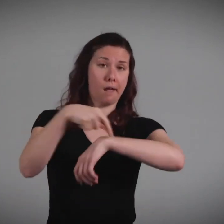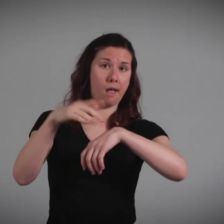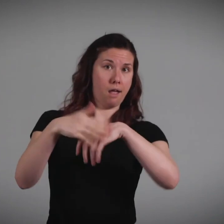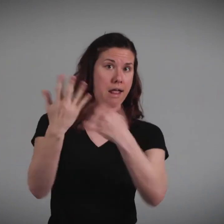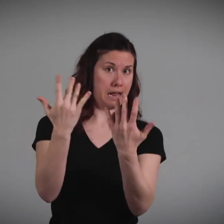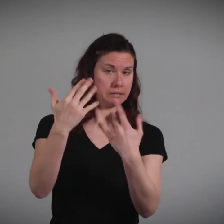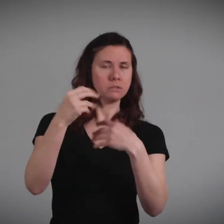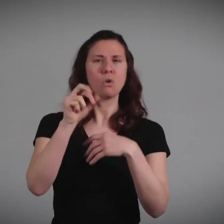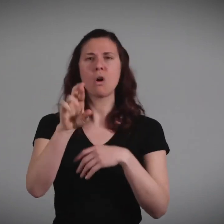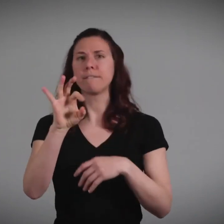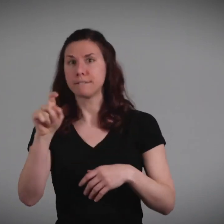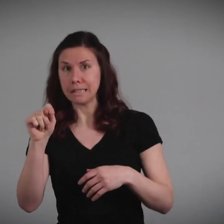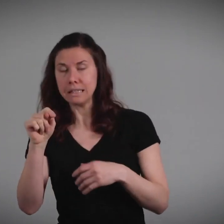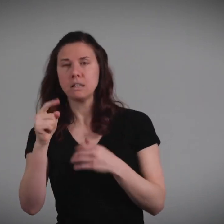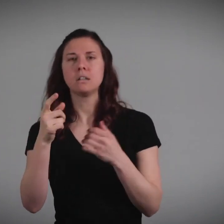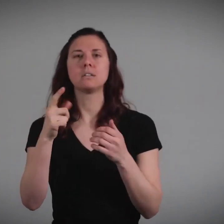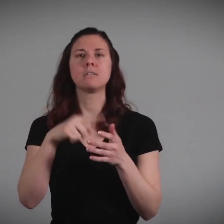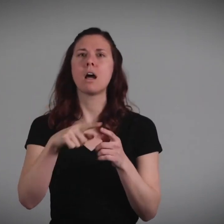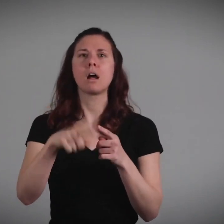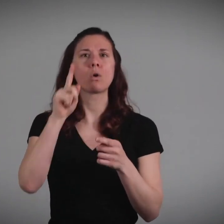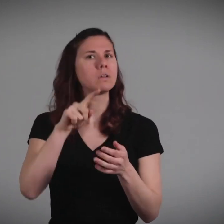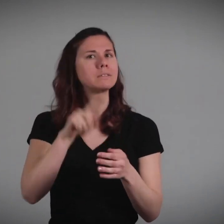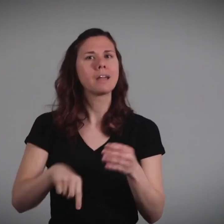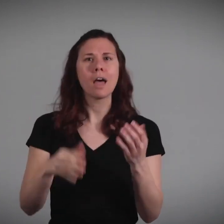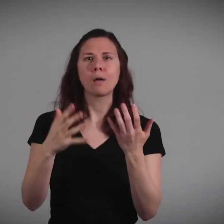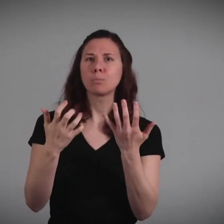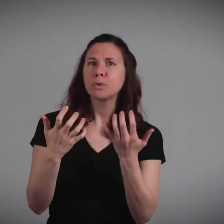foot and you notice you can't use your fingers or your foot very well.